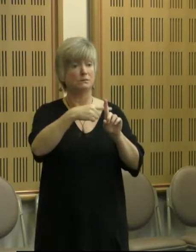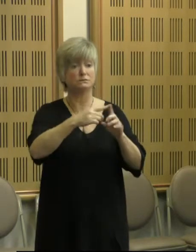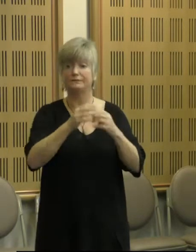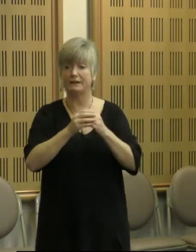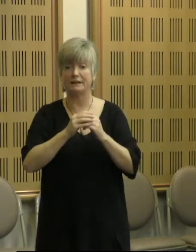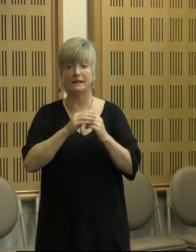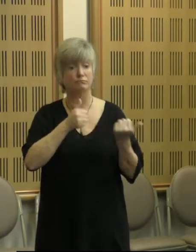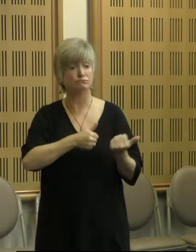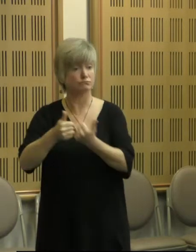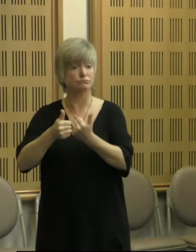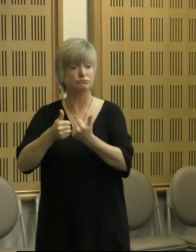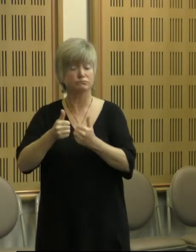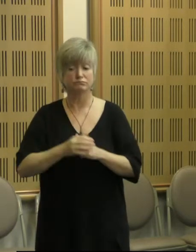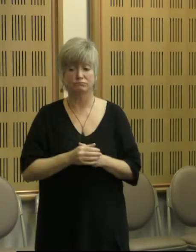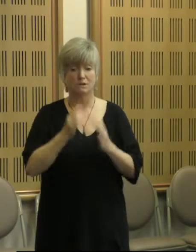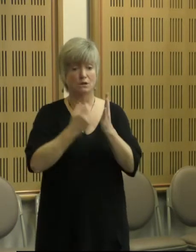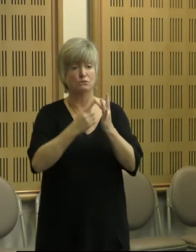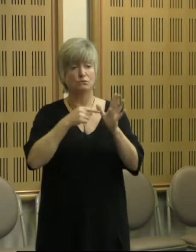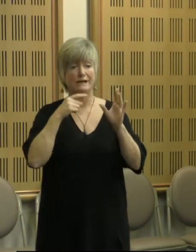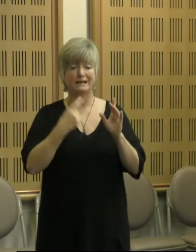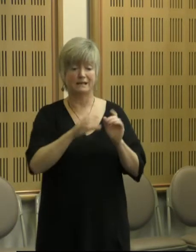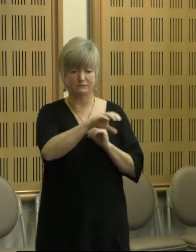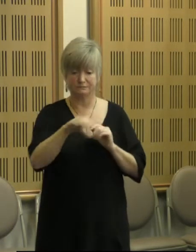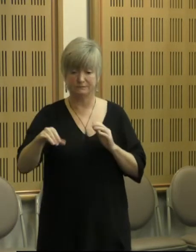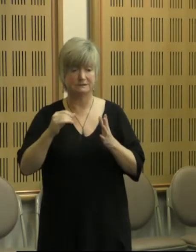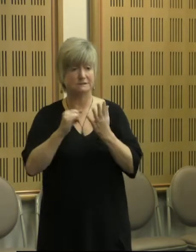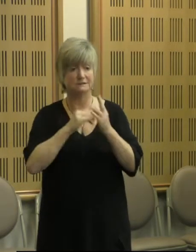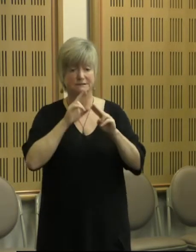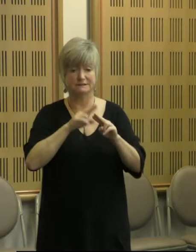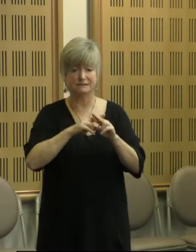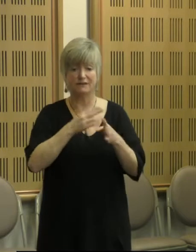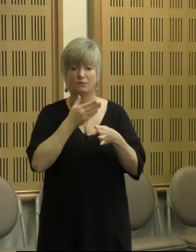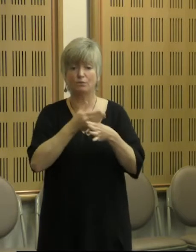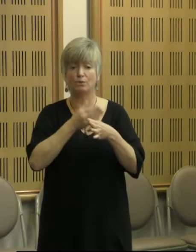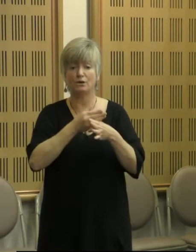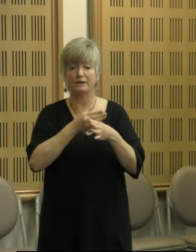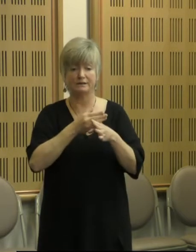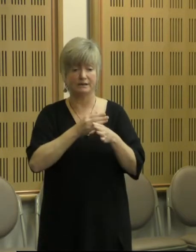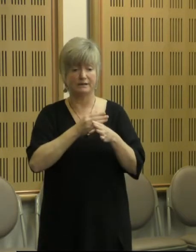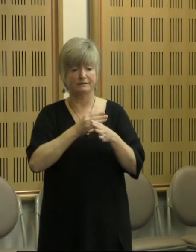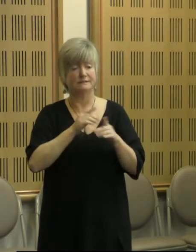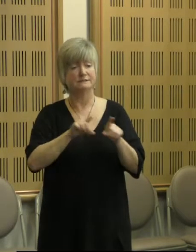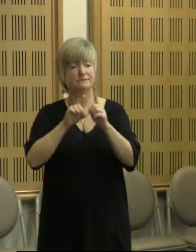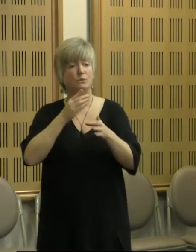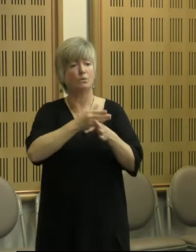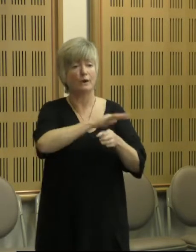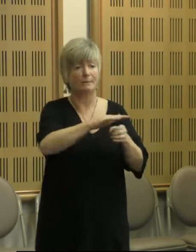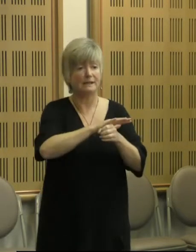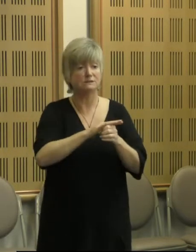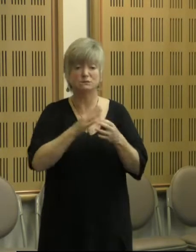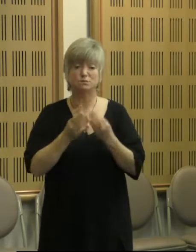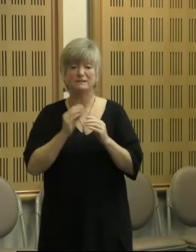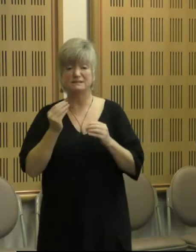effective. REAC and cooperative staff have also worked out of our respective workplaces from time to time, with some success